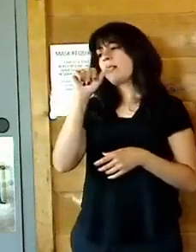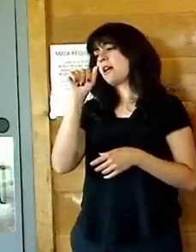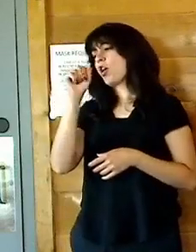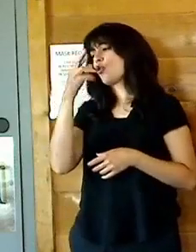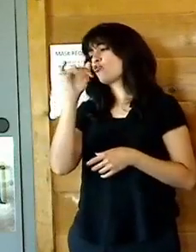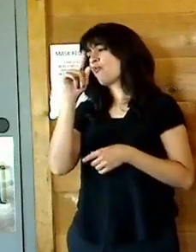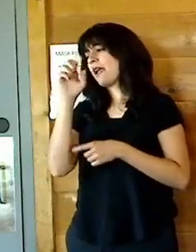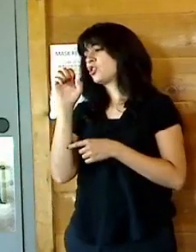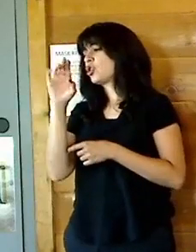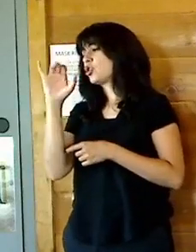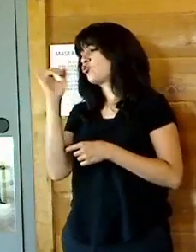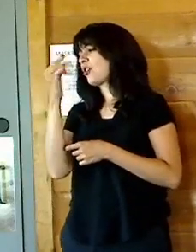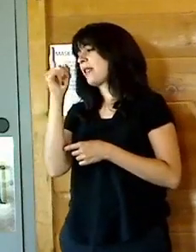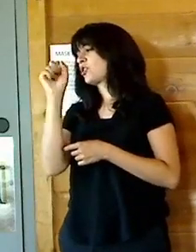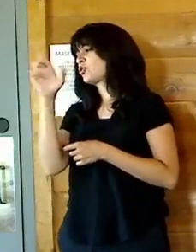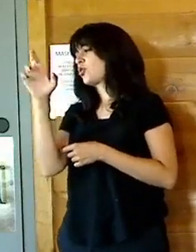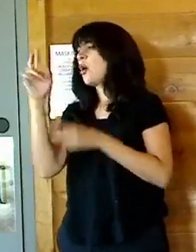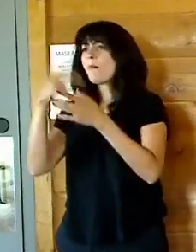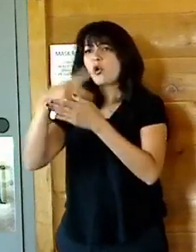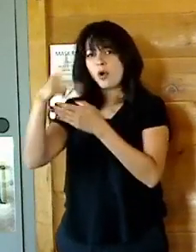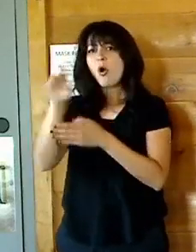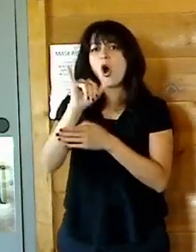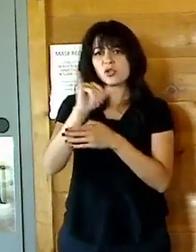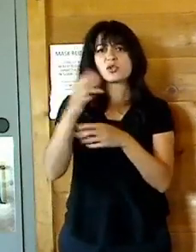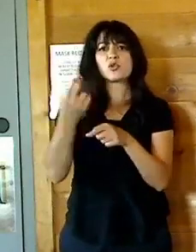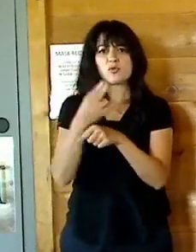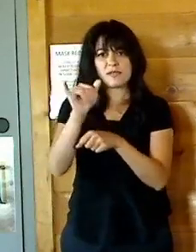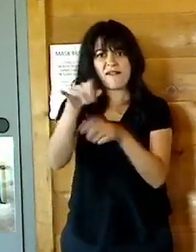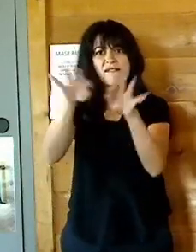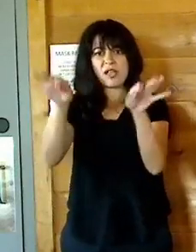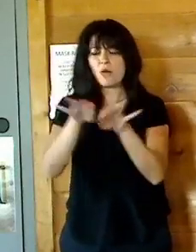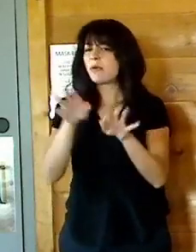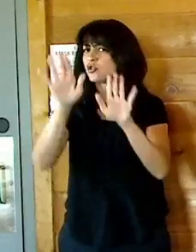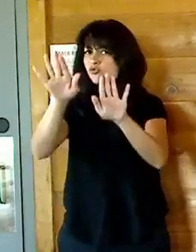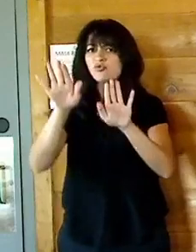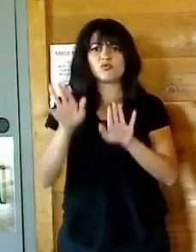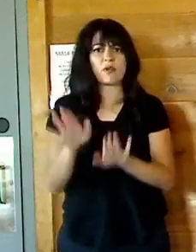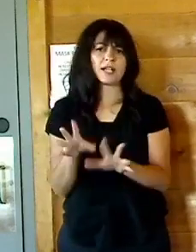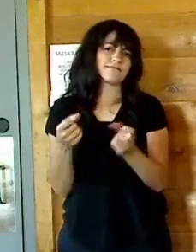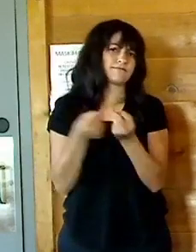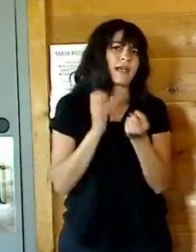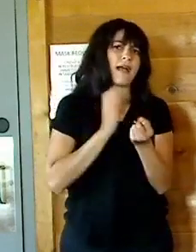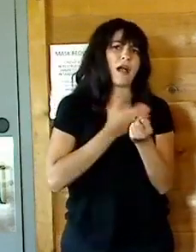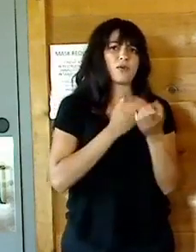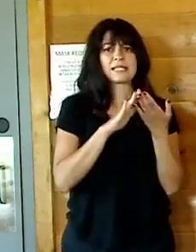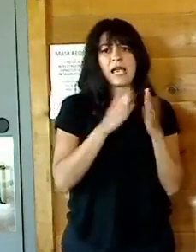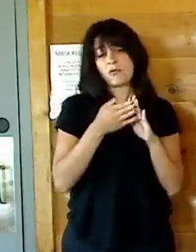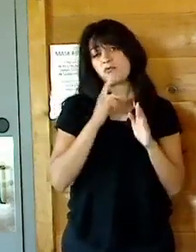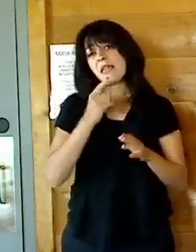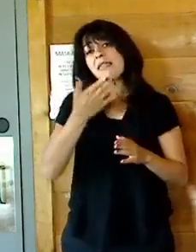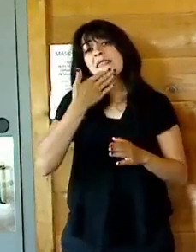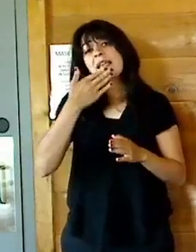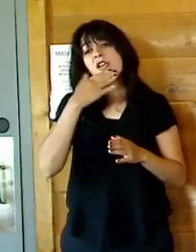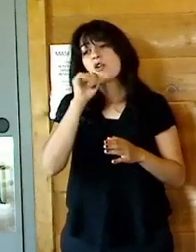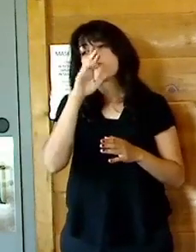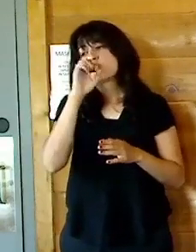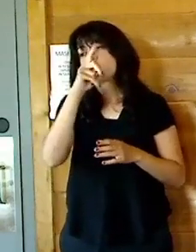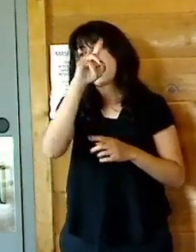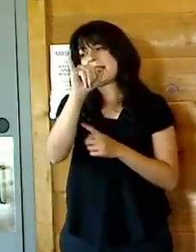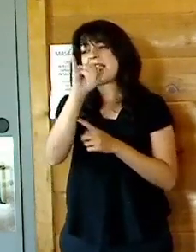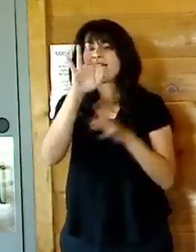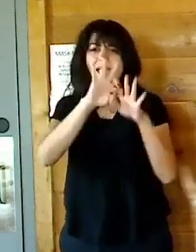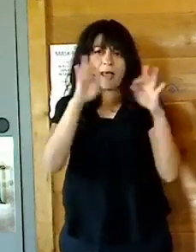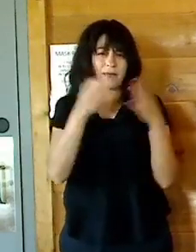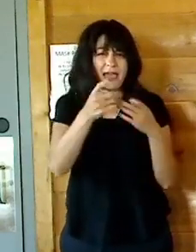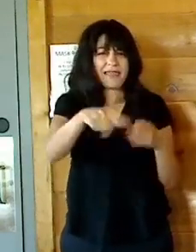uses the field as well. But it is a tremendous asset to the town and I'm very thankful to the Braschetti family. They know that